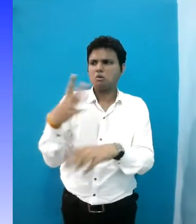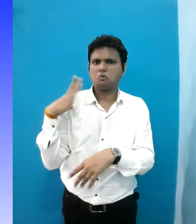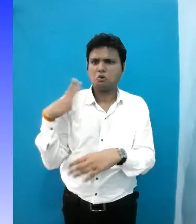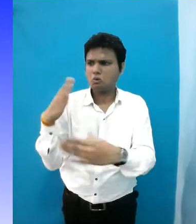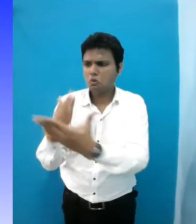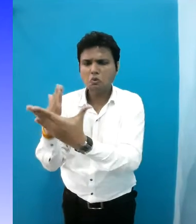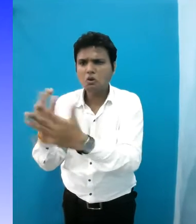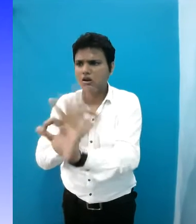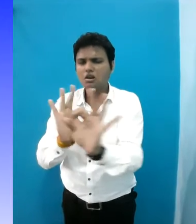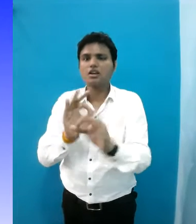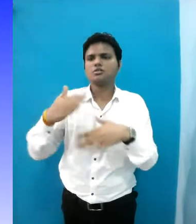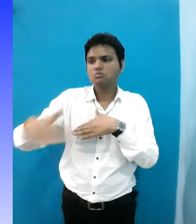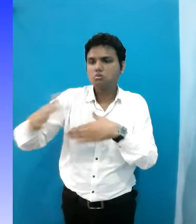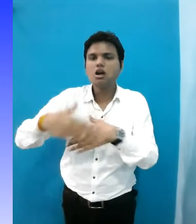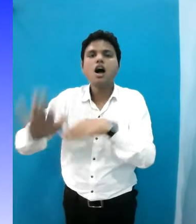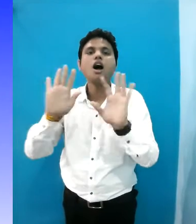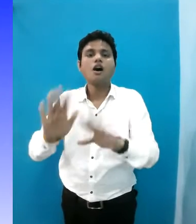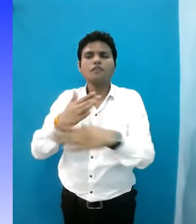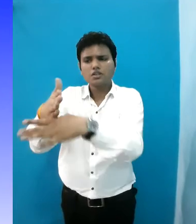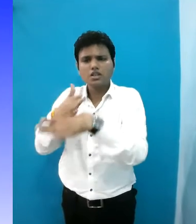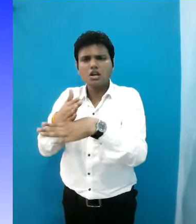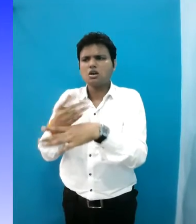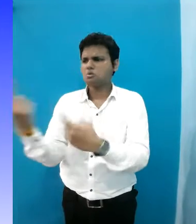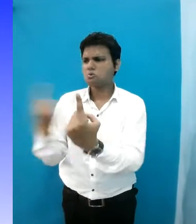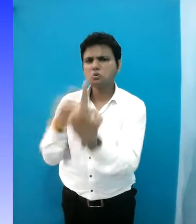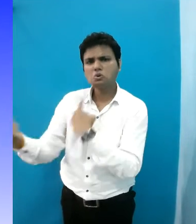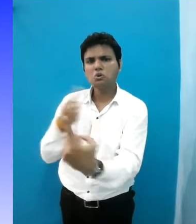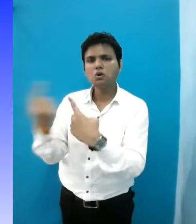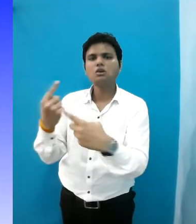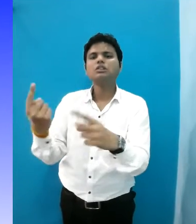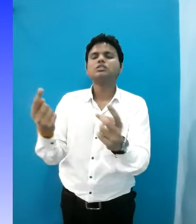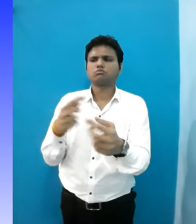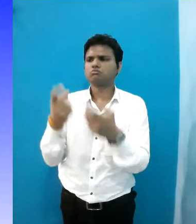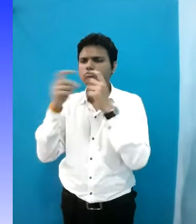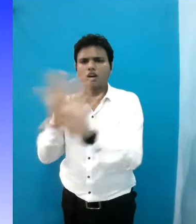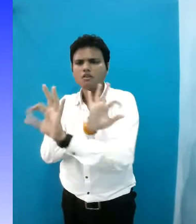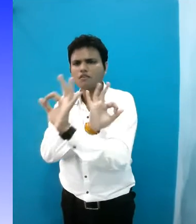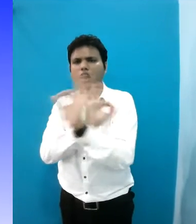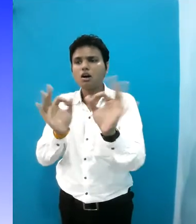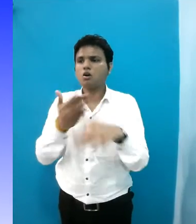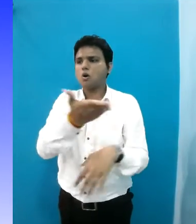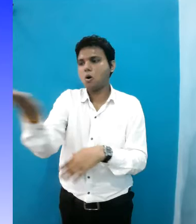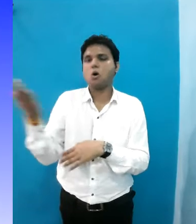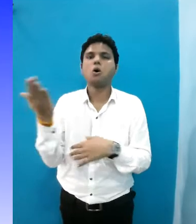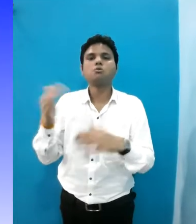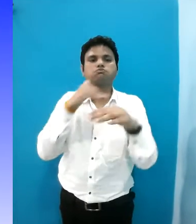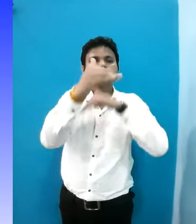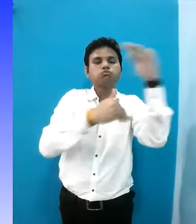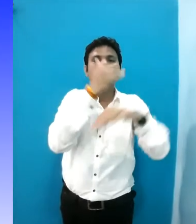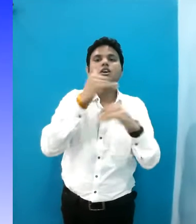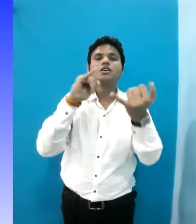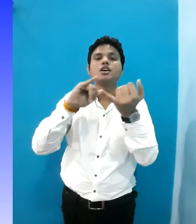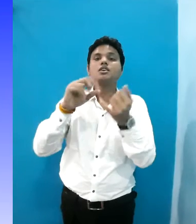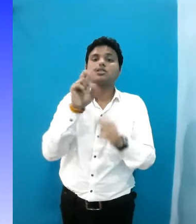hoarding are discussed, where celebrating the individual does not preclude caring for the welfare of all.